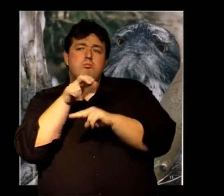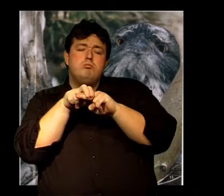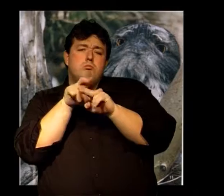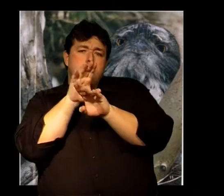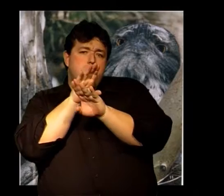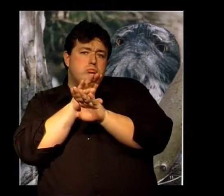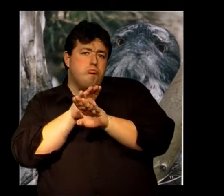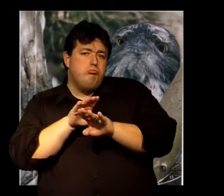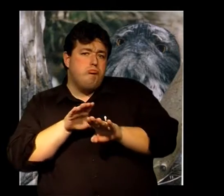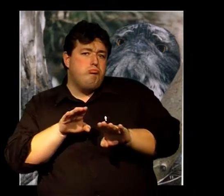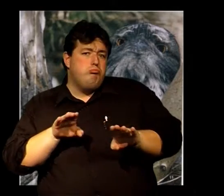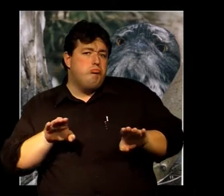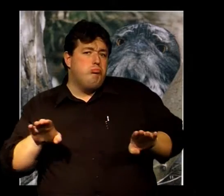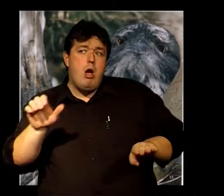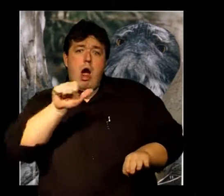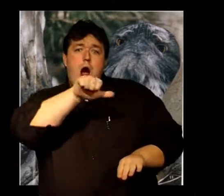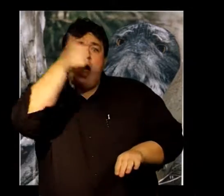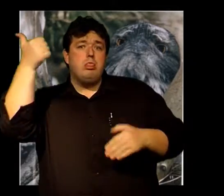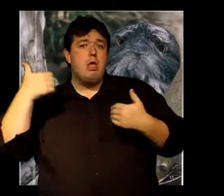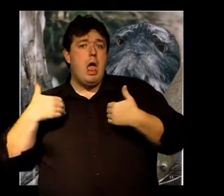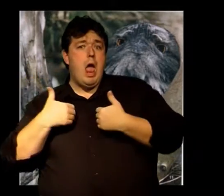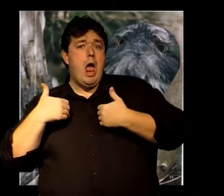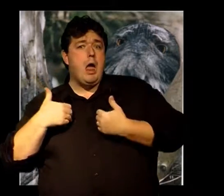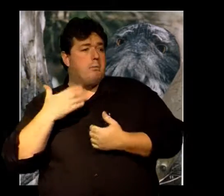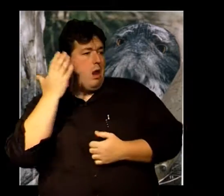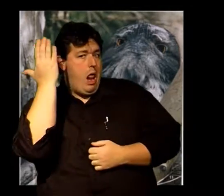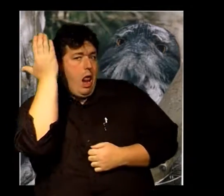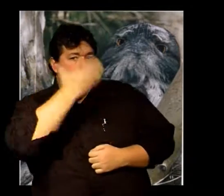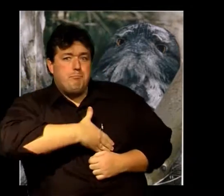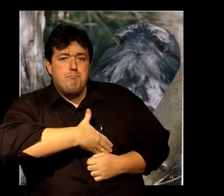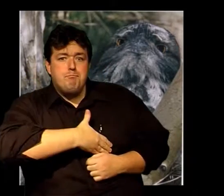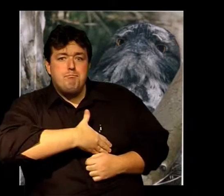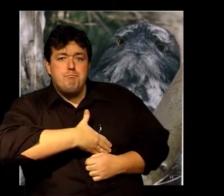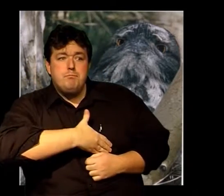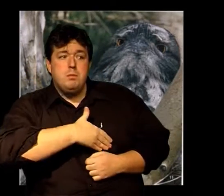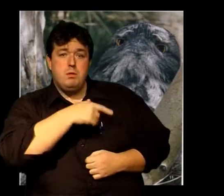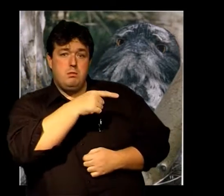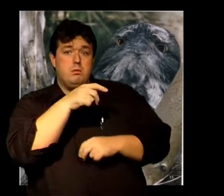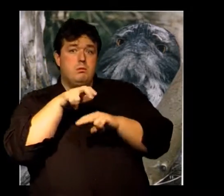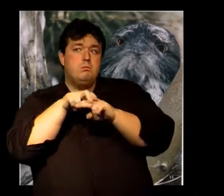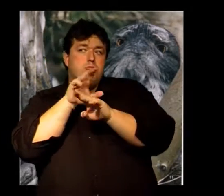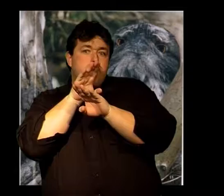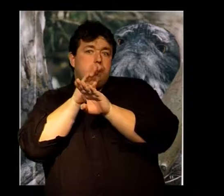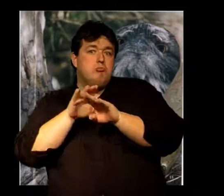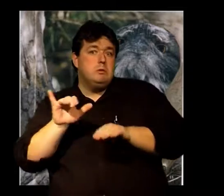He'll just sit very, very quietly And when other animals come looking for food They overlook him